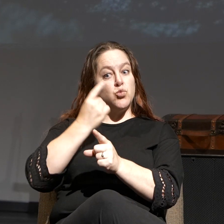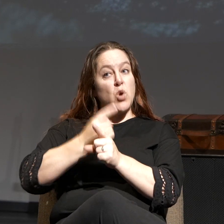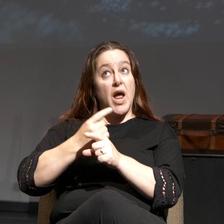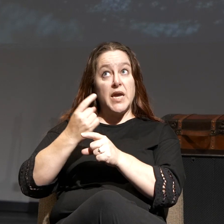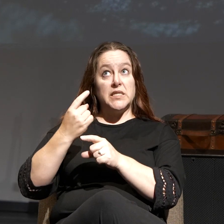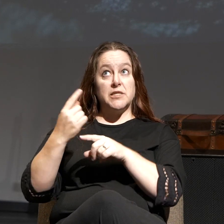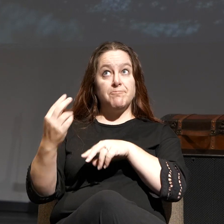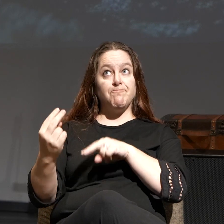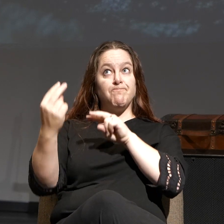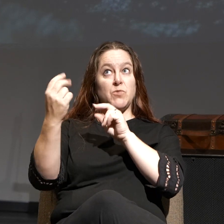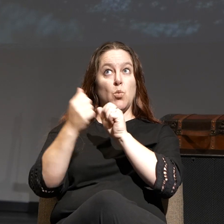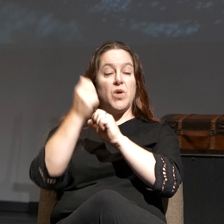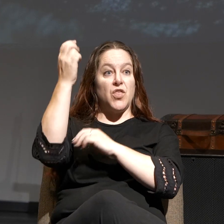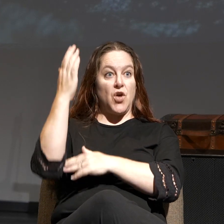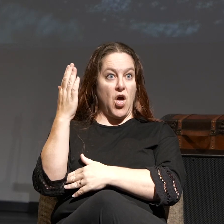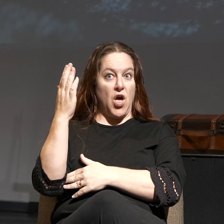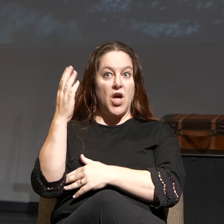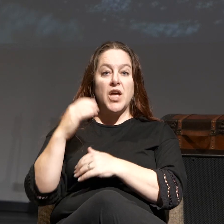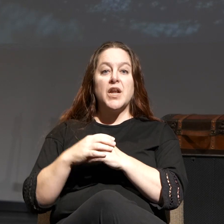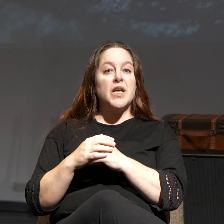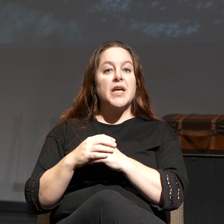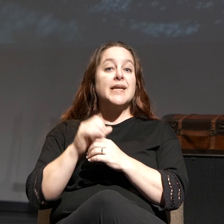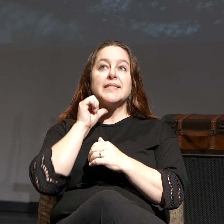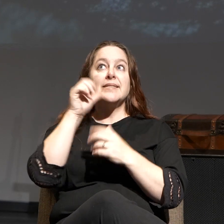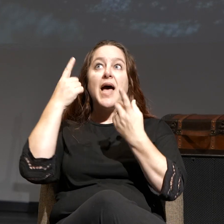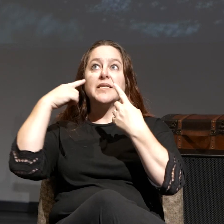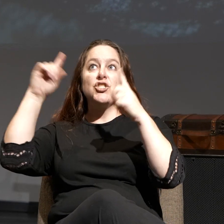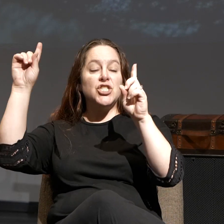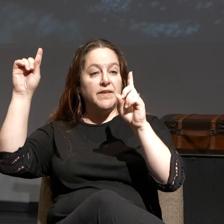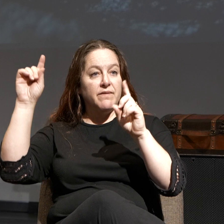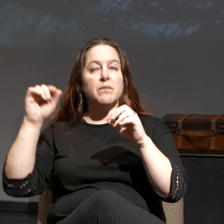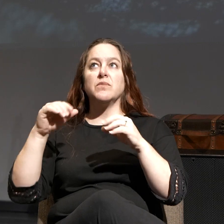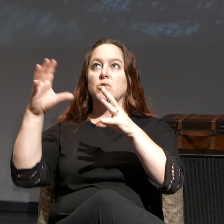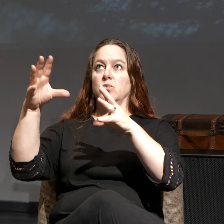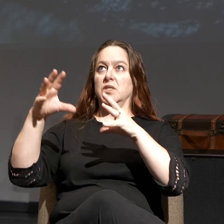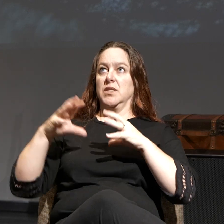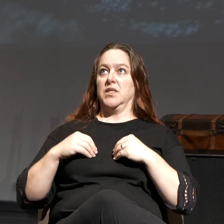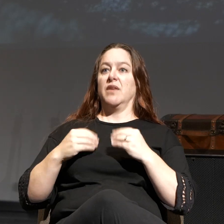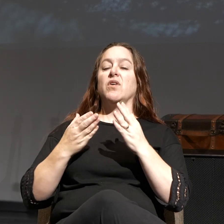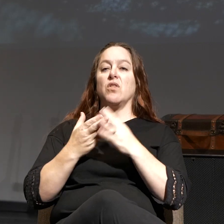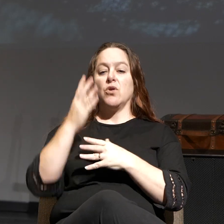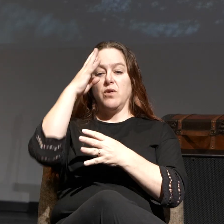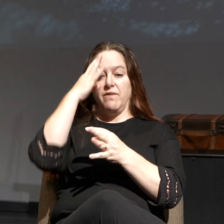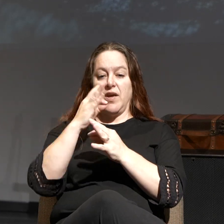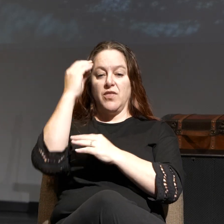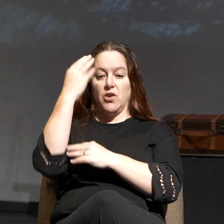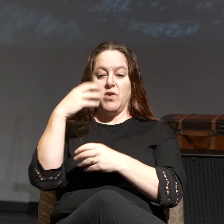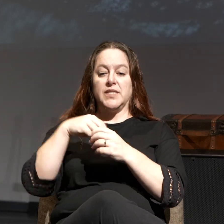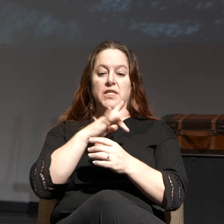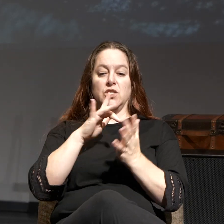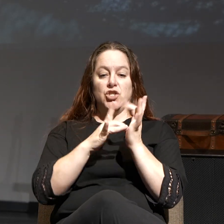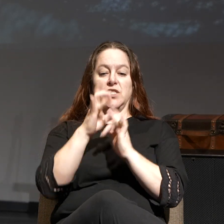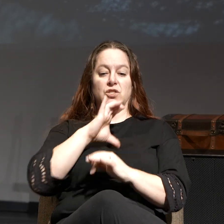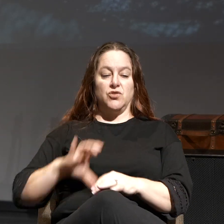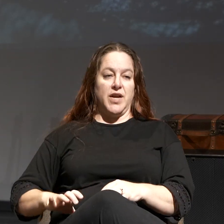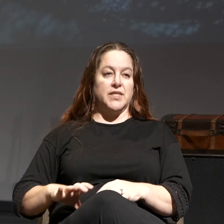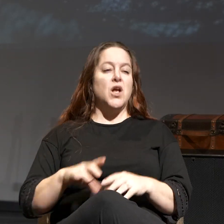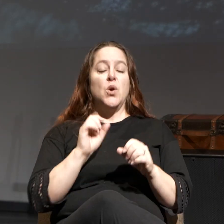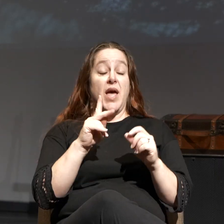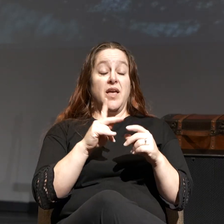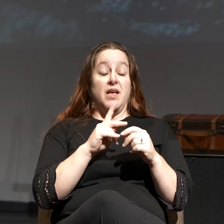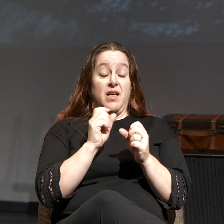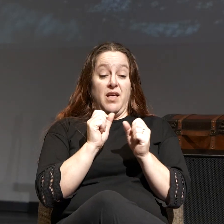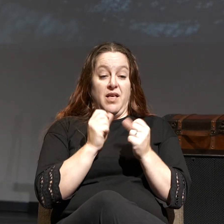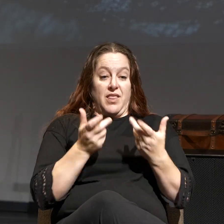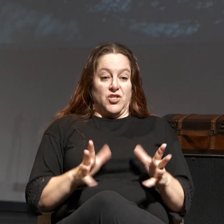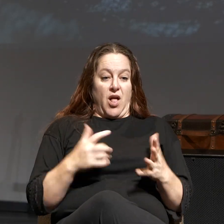you… is not something you achieve, but something you receive by grace through faith in Jesus Christ. Okay, I won't say any more. That's enough. I wanted to camp out on